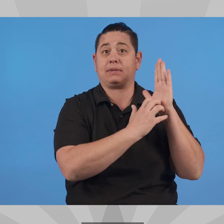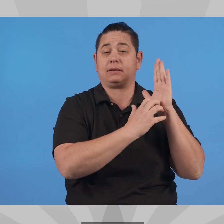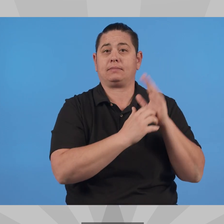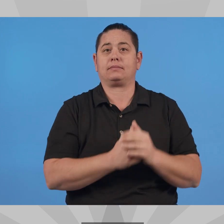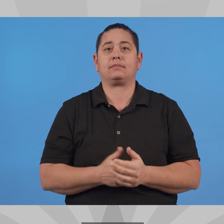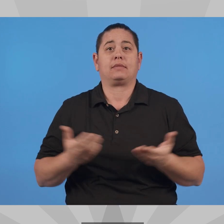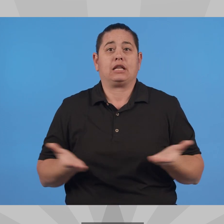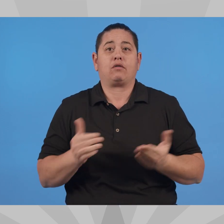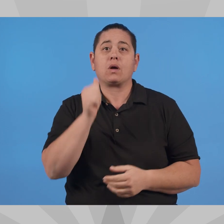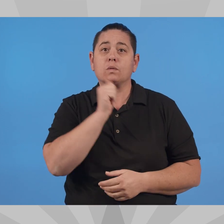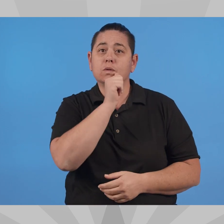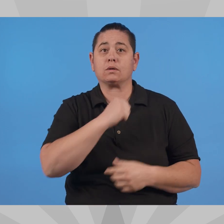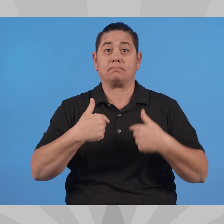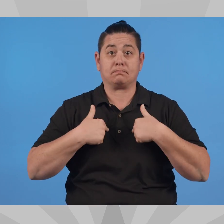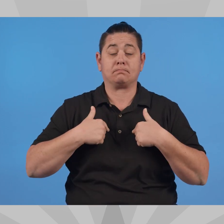Statement